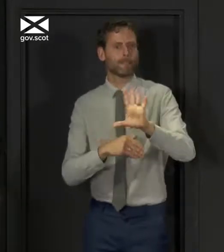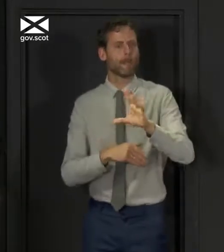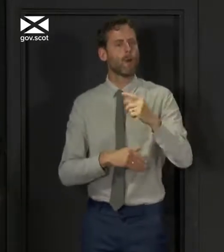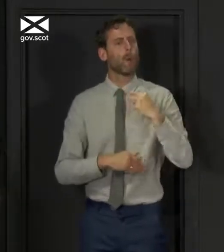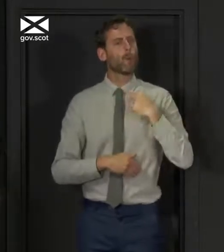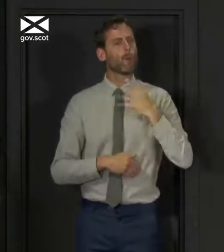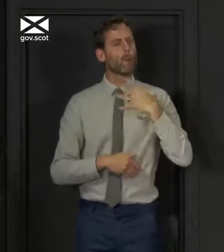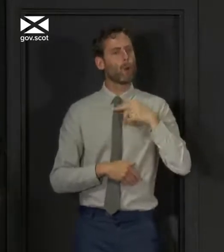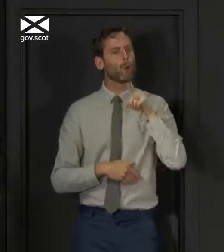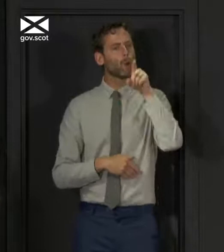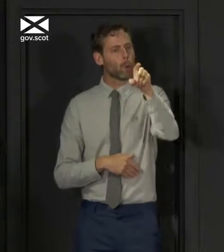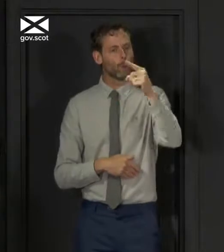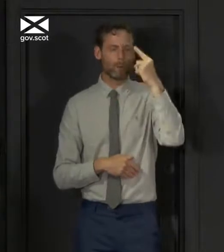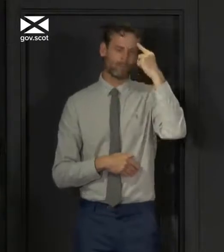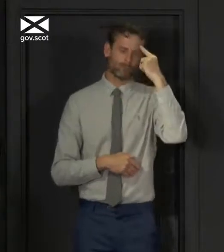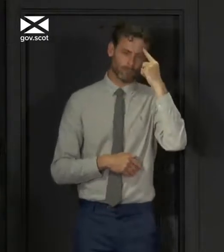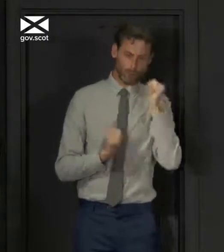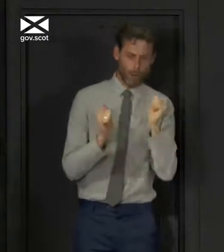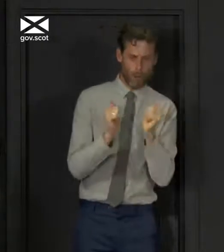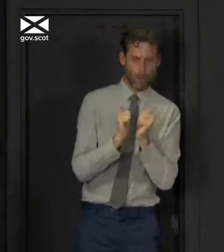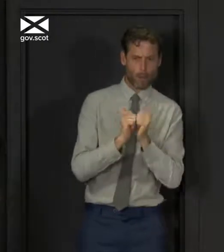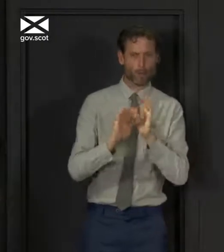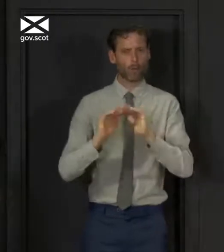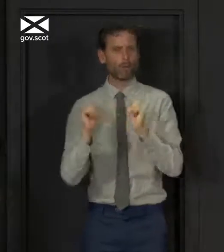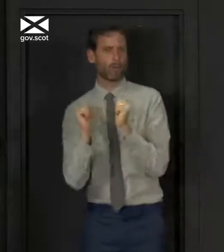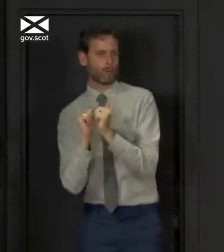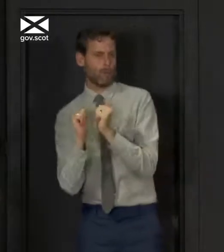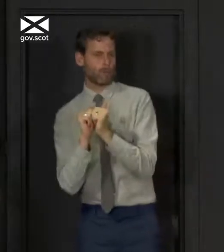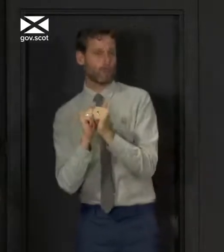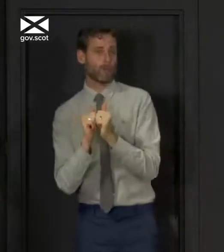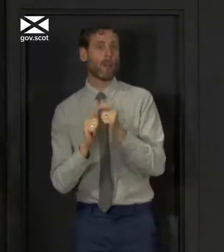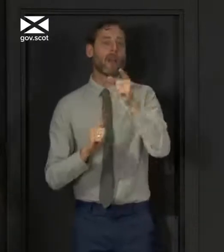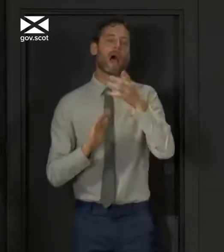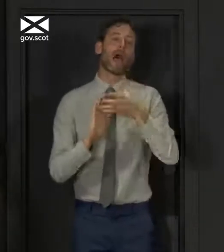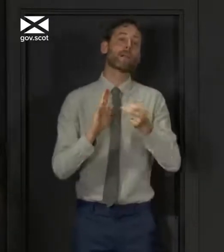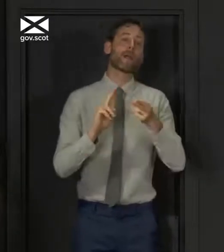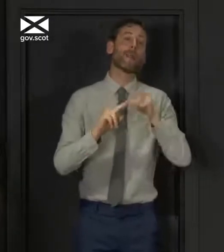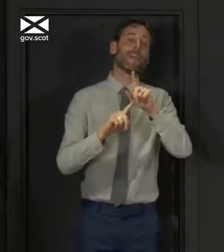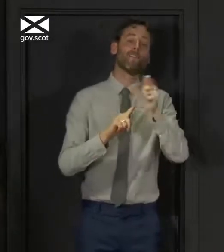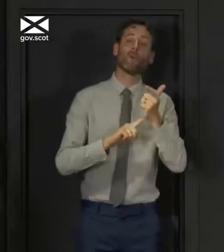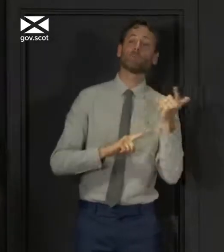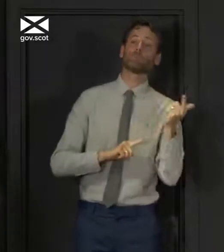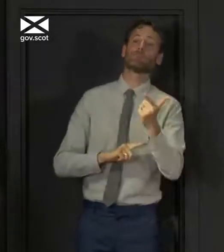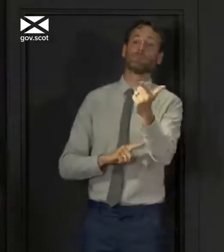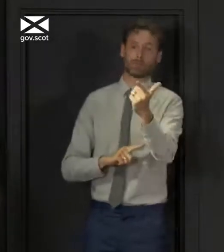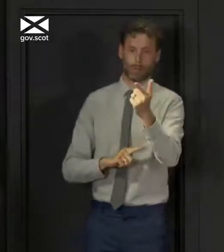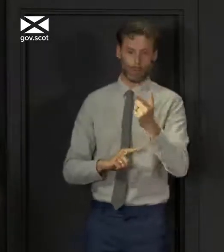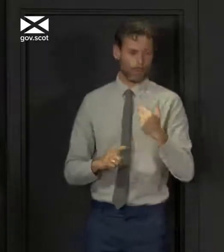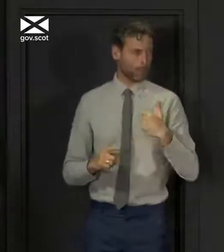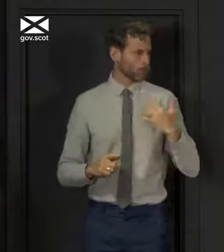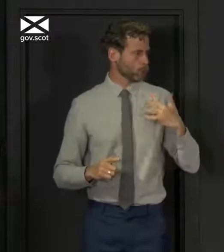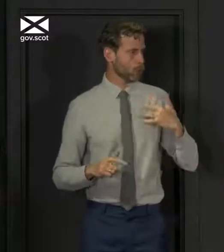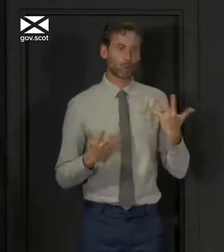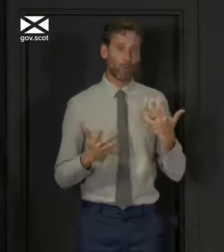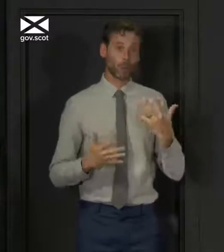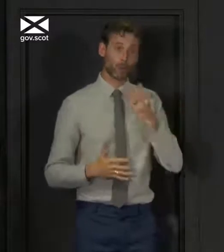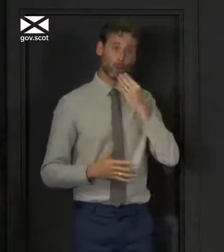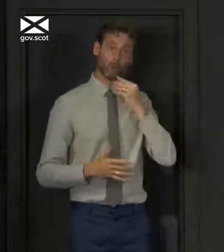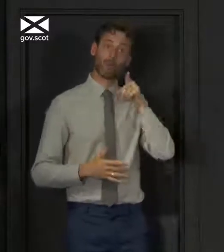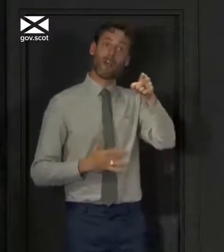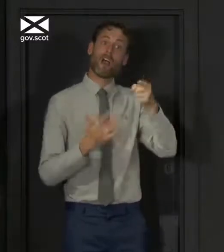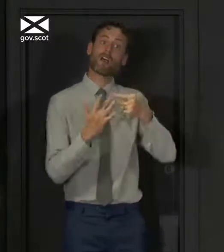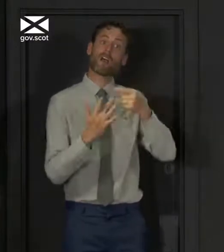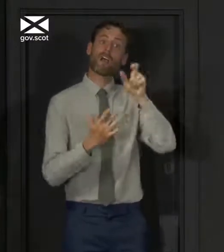If the distance is so far that you would have to use someone else's bathroom, then perhaps you shouldn't be doing it. And the reason